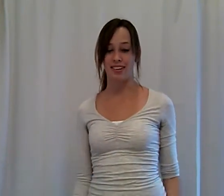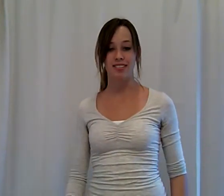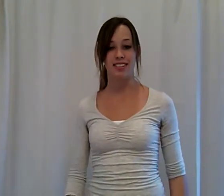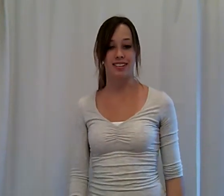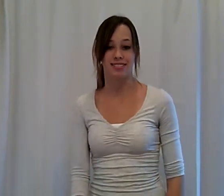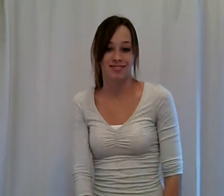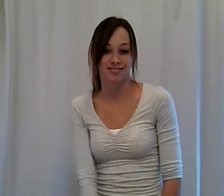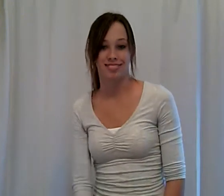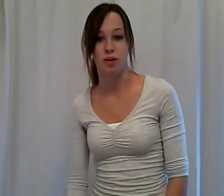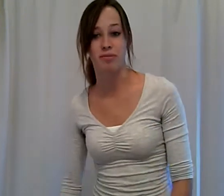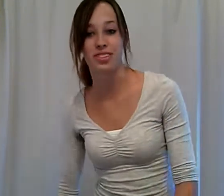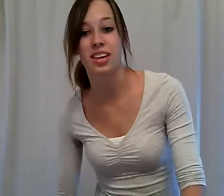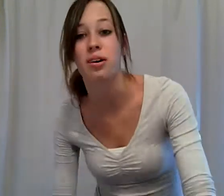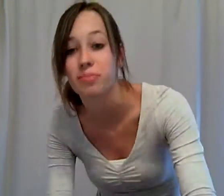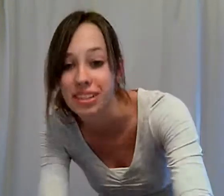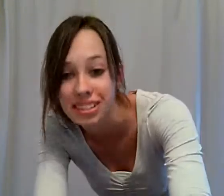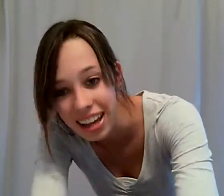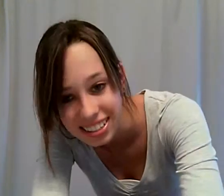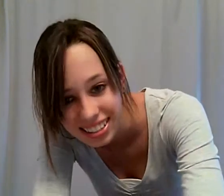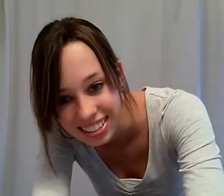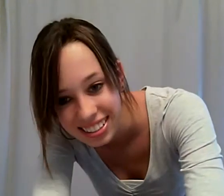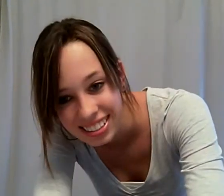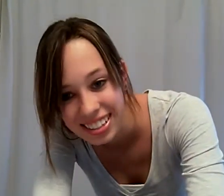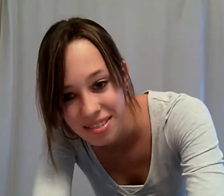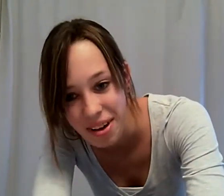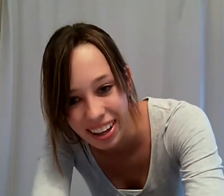everything. Hope this helped a lot. Bye.